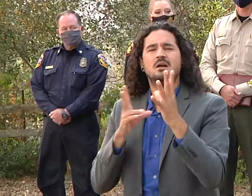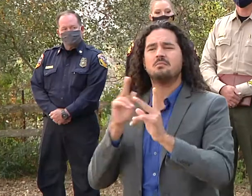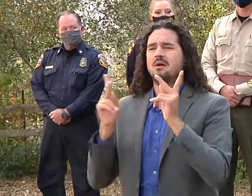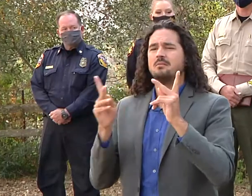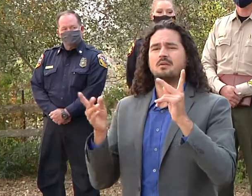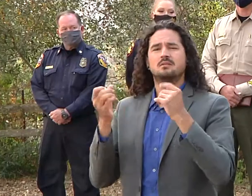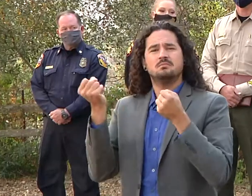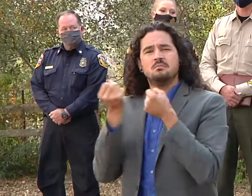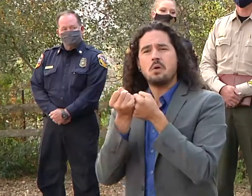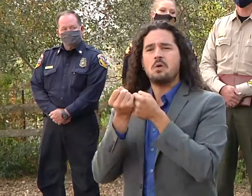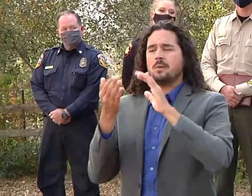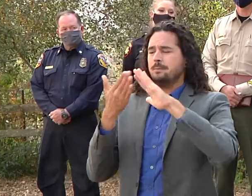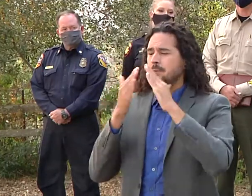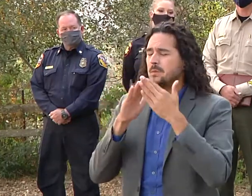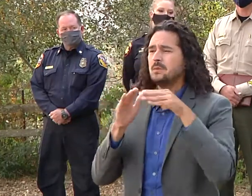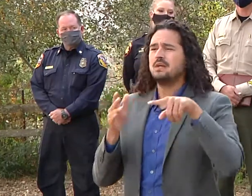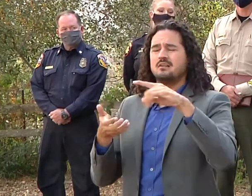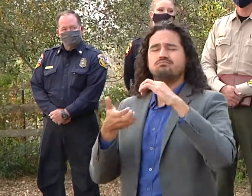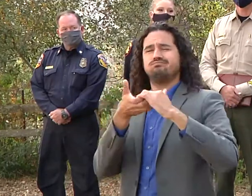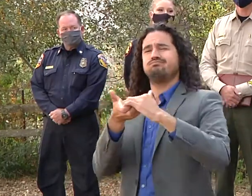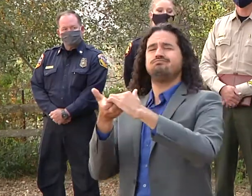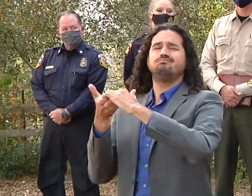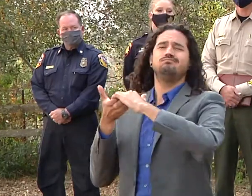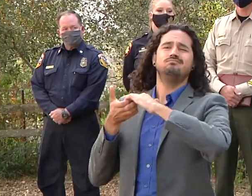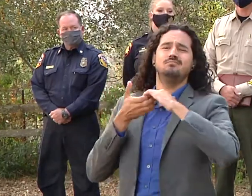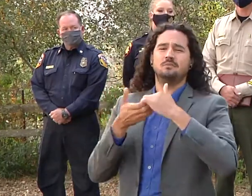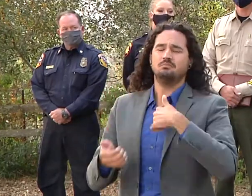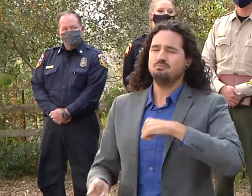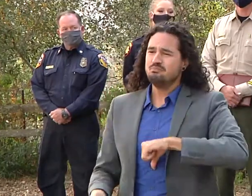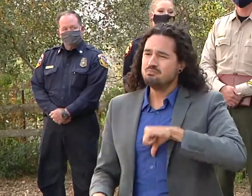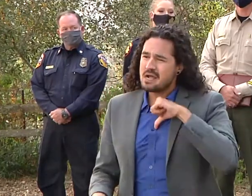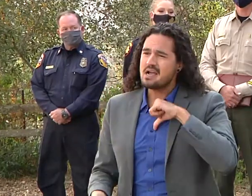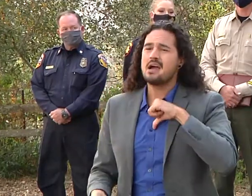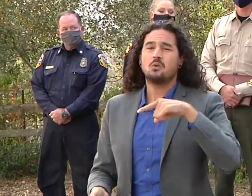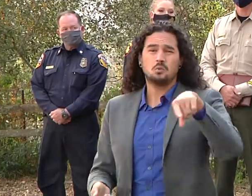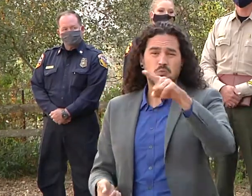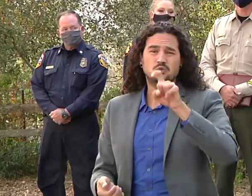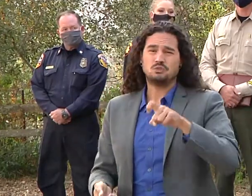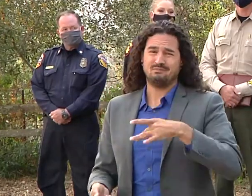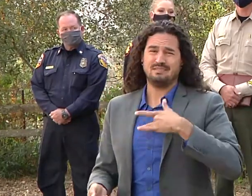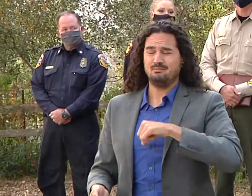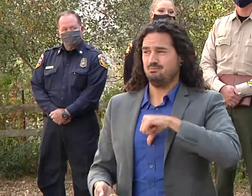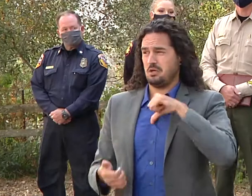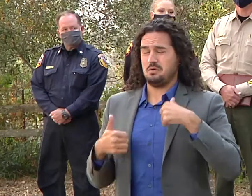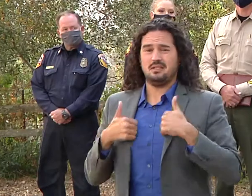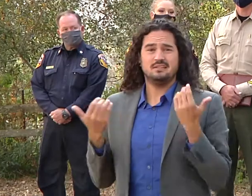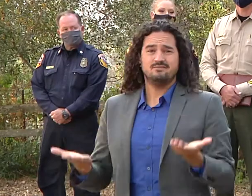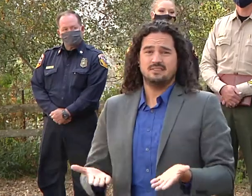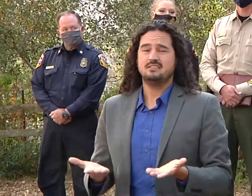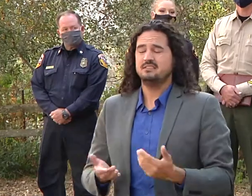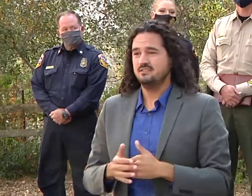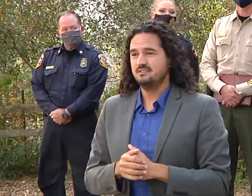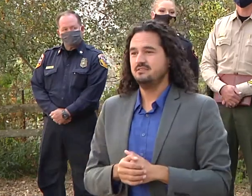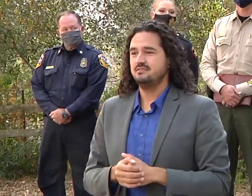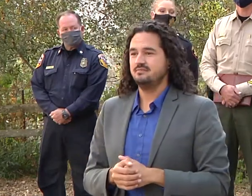of our agencies it's it should make you feel really proud to live here we also are